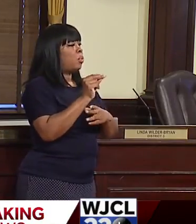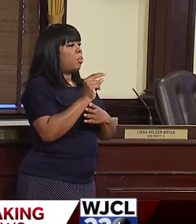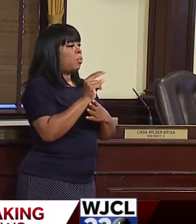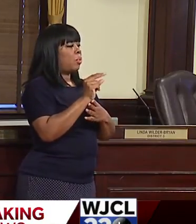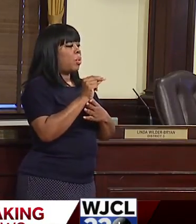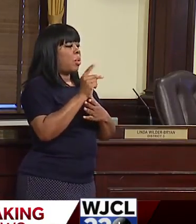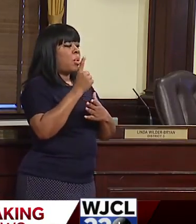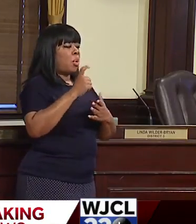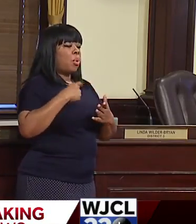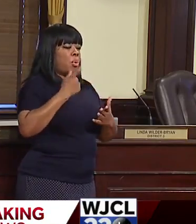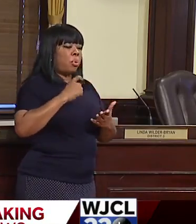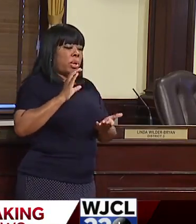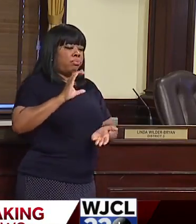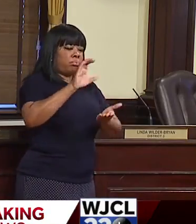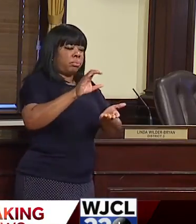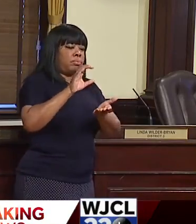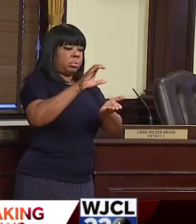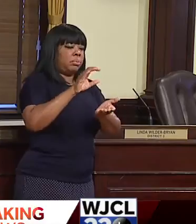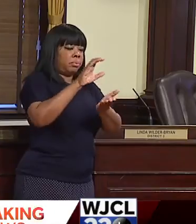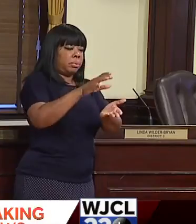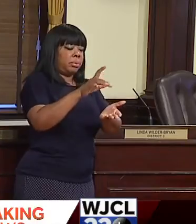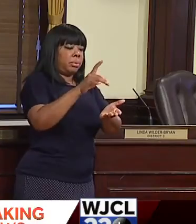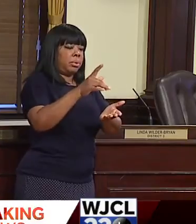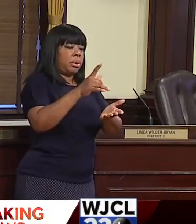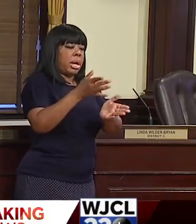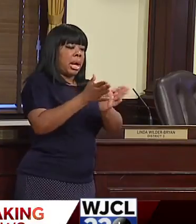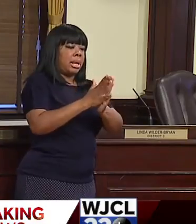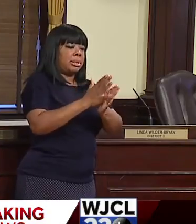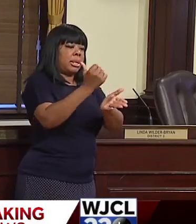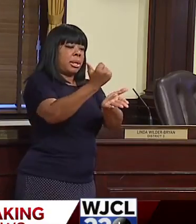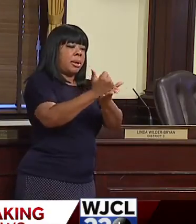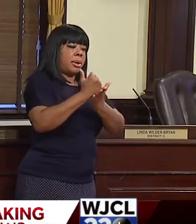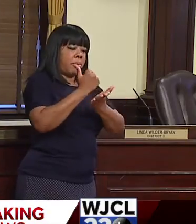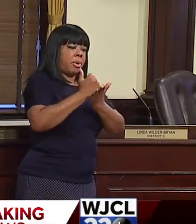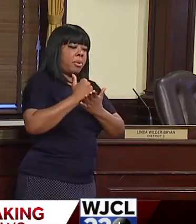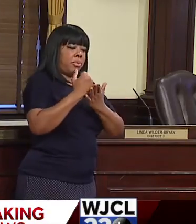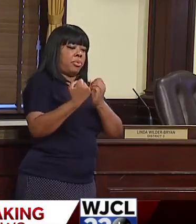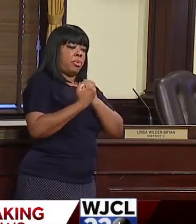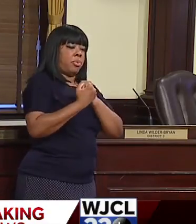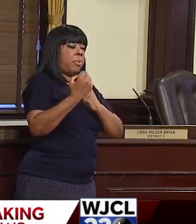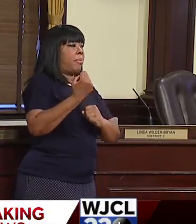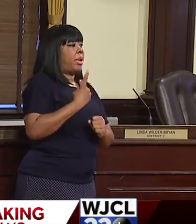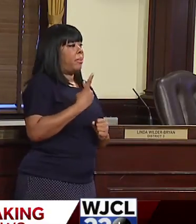on the investment we make to our federal government to help us make it through this.